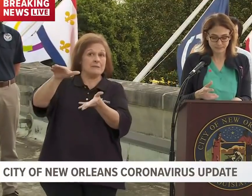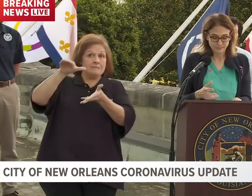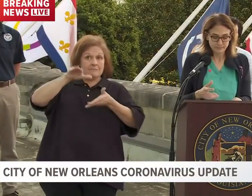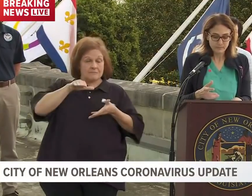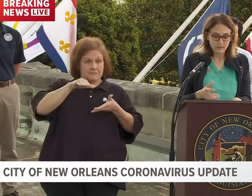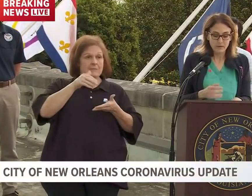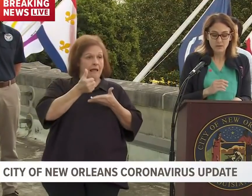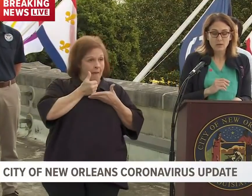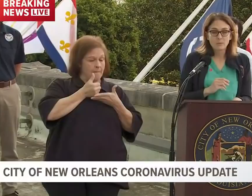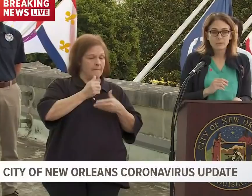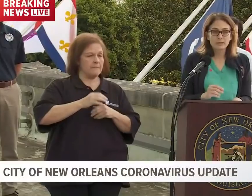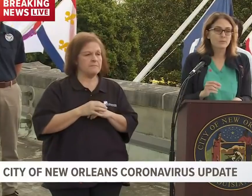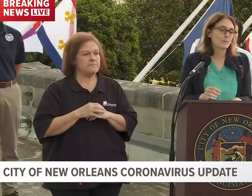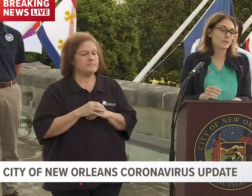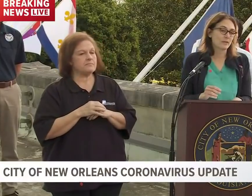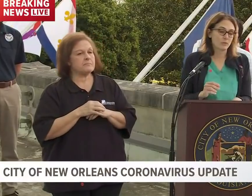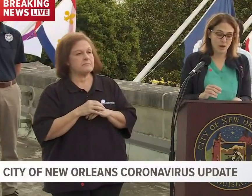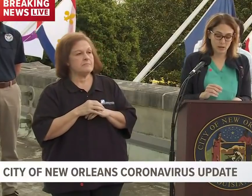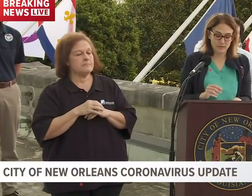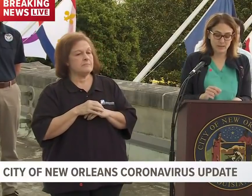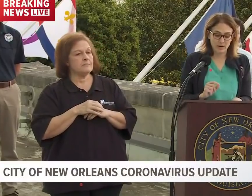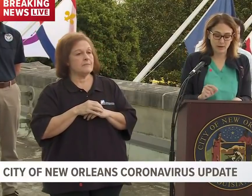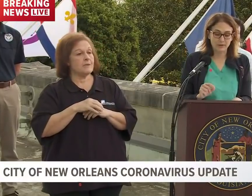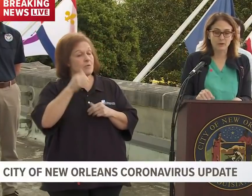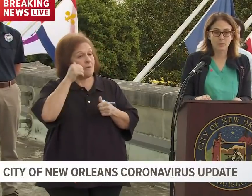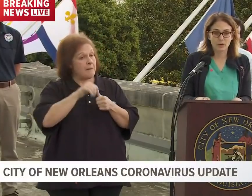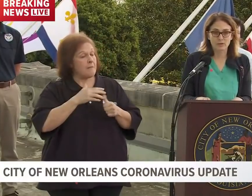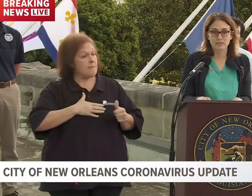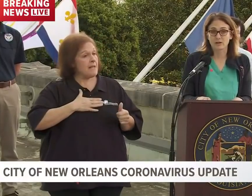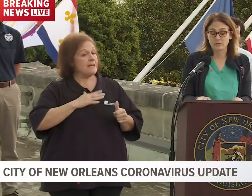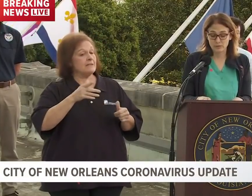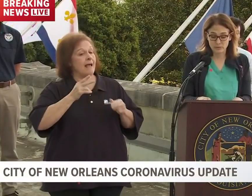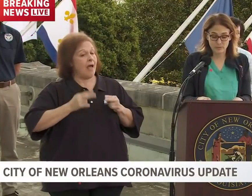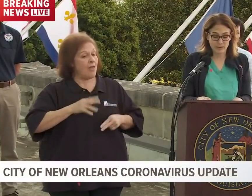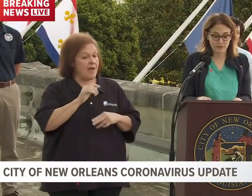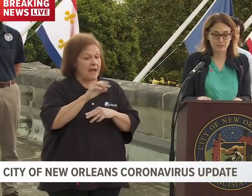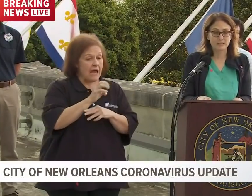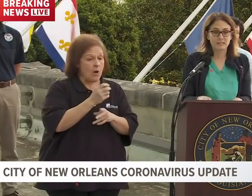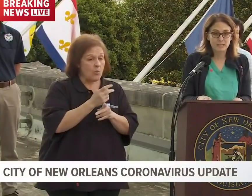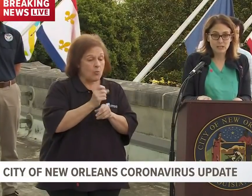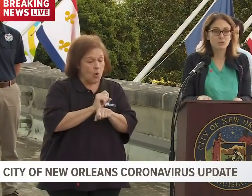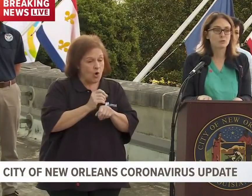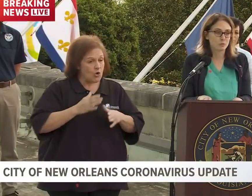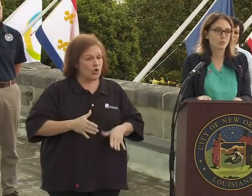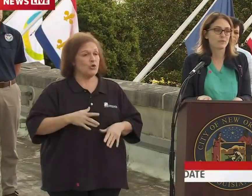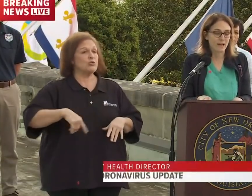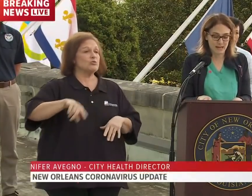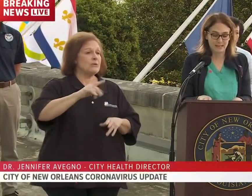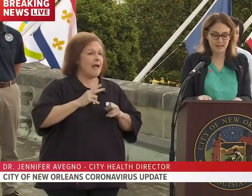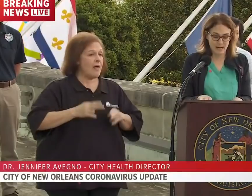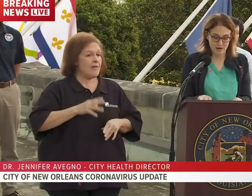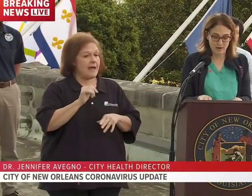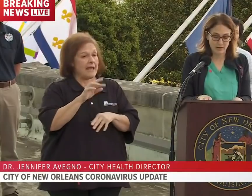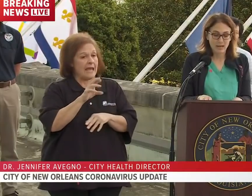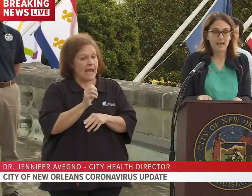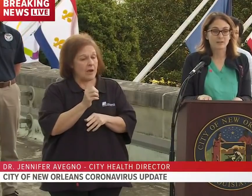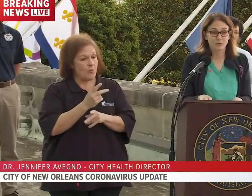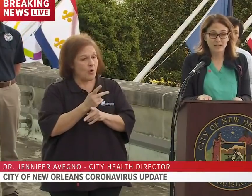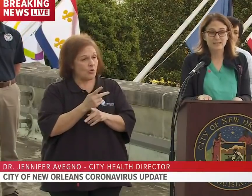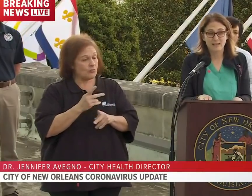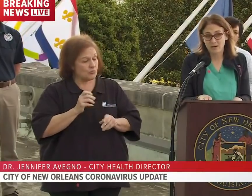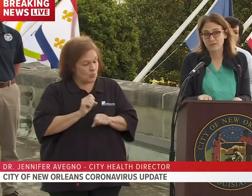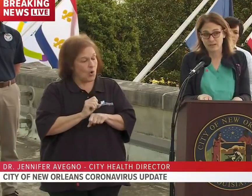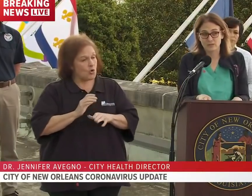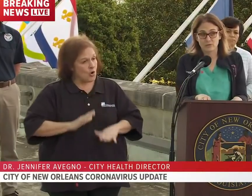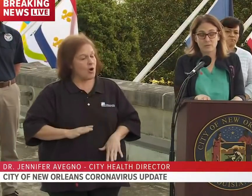this. Please remember that through all of us, our health care workers and our first responders continue to provide care at